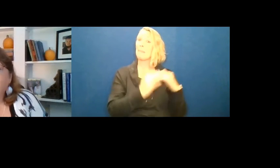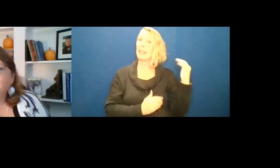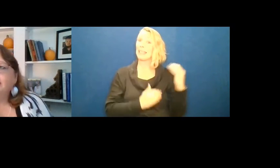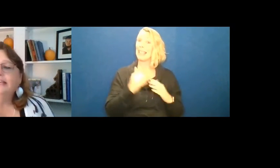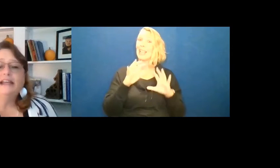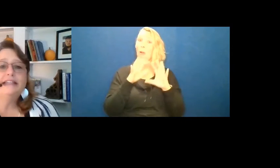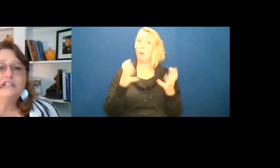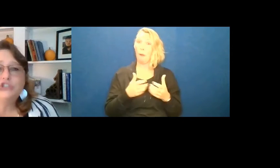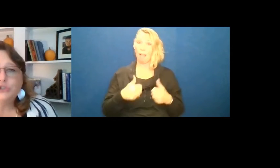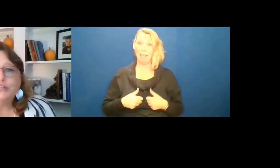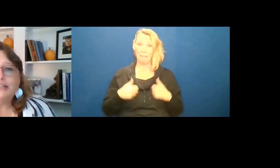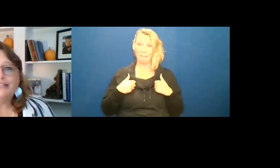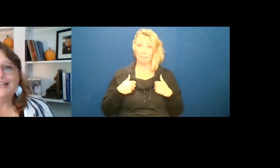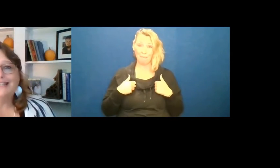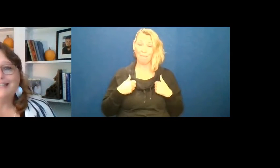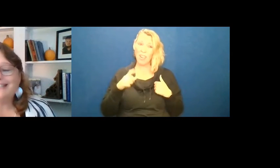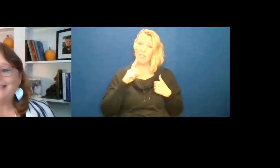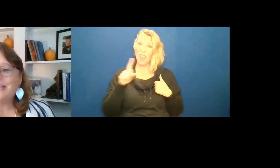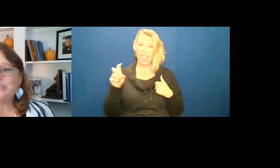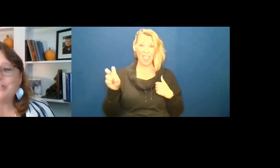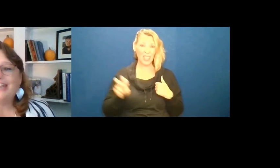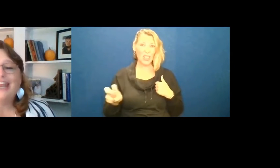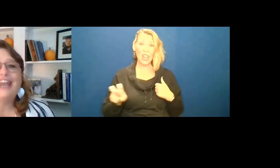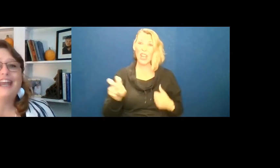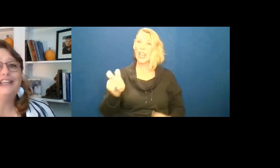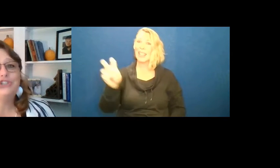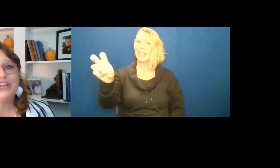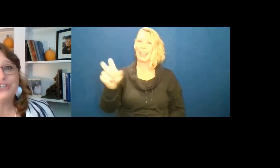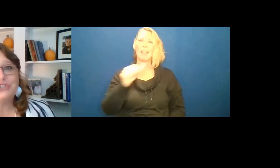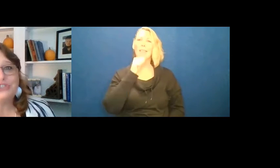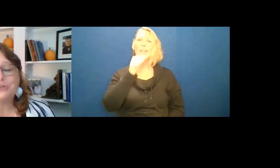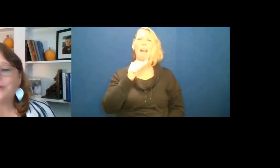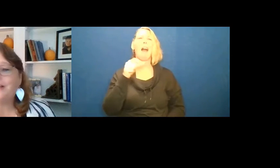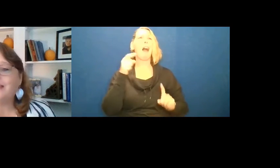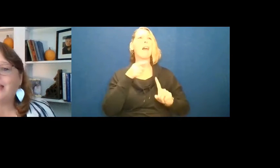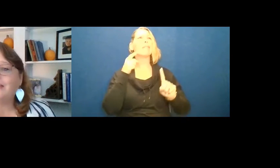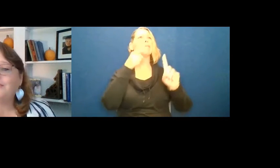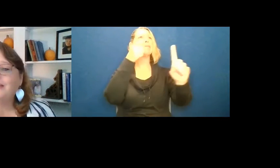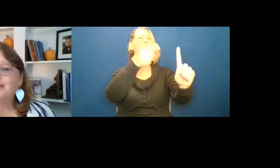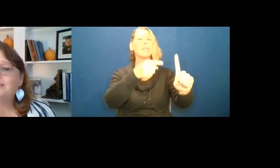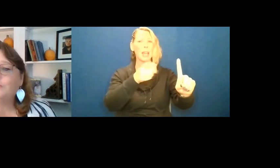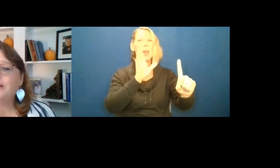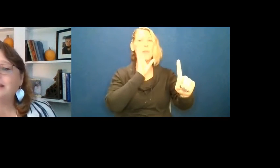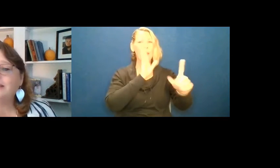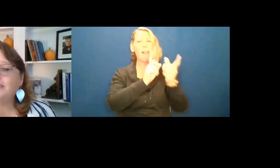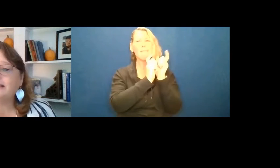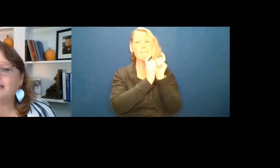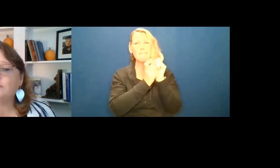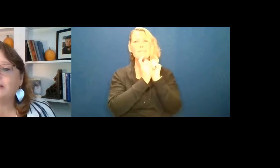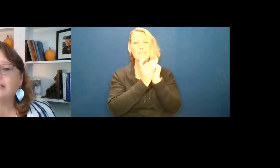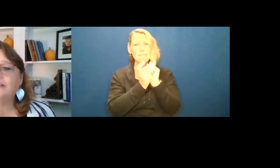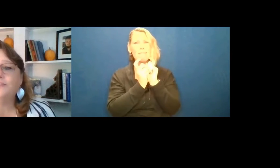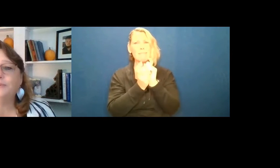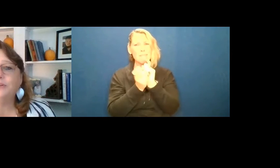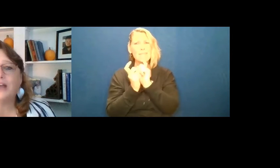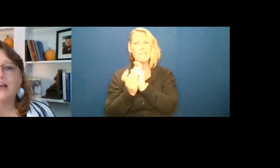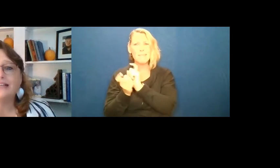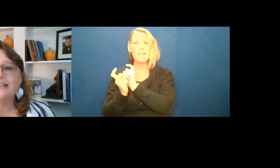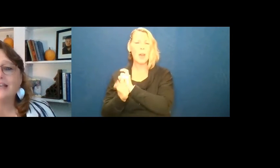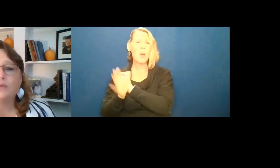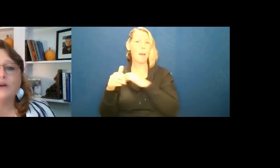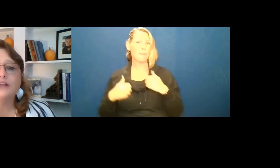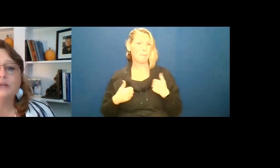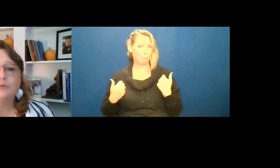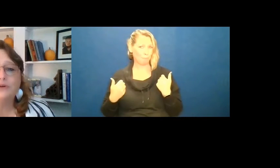life. It's a journey, not a destination, and it changes throughout life. So one of the things I want to hear from you